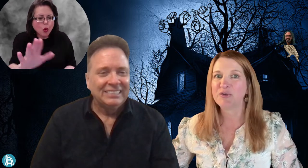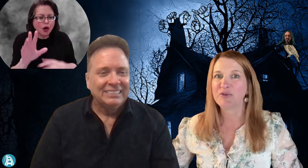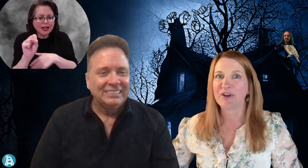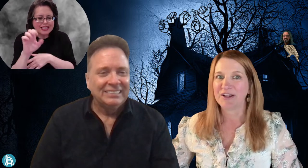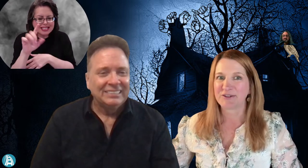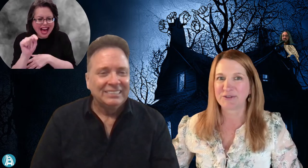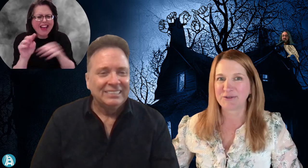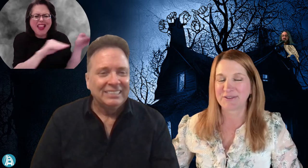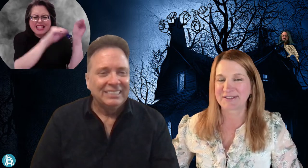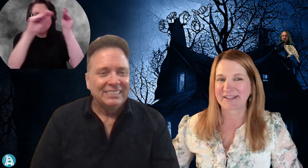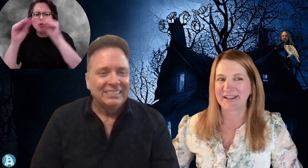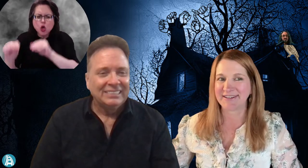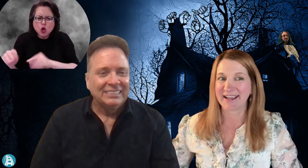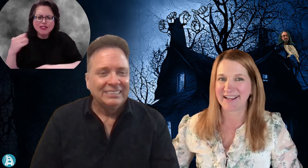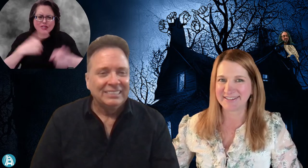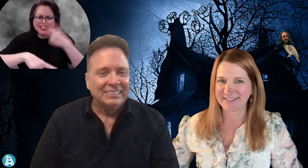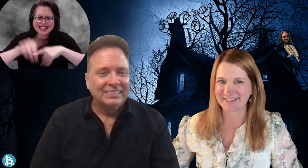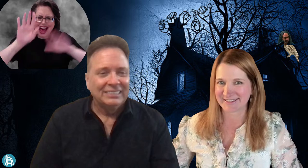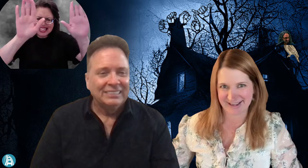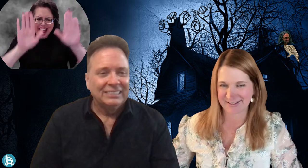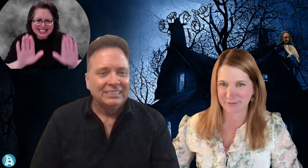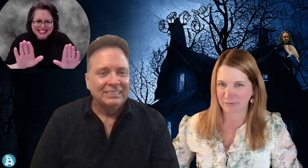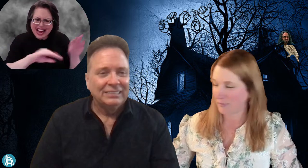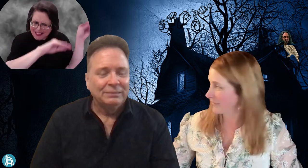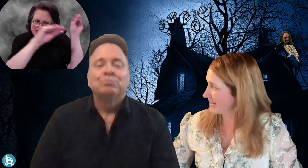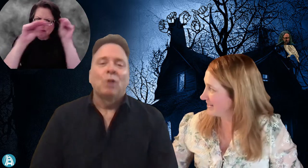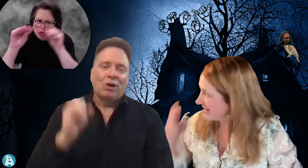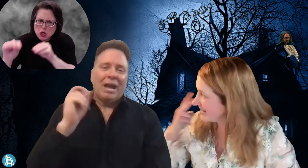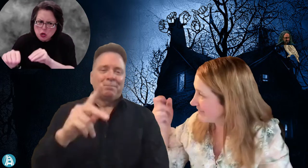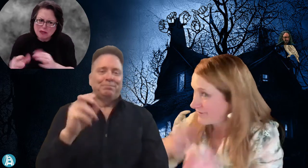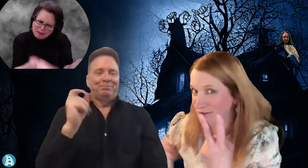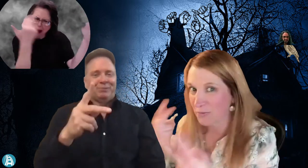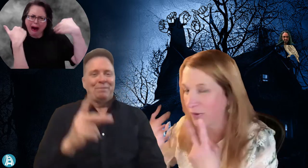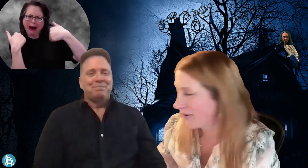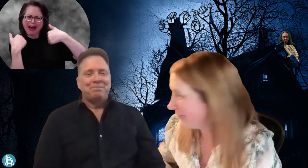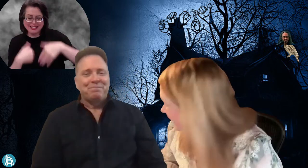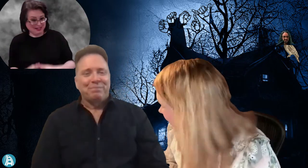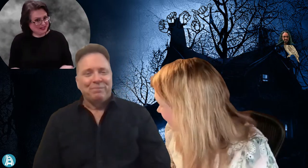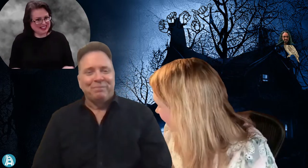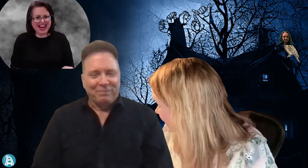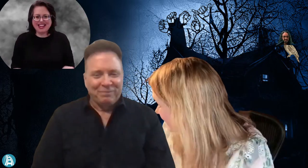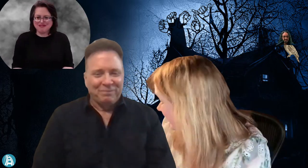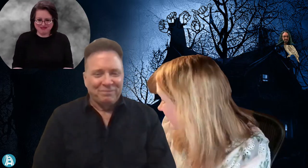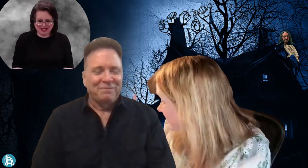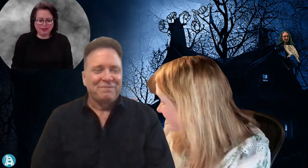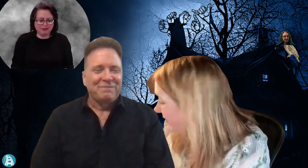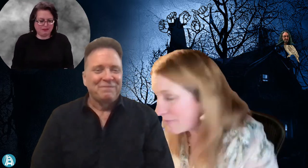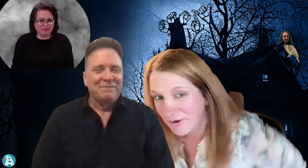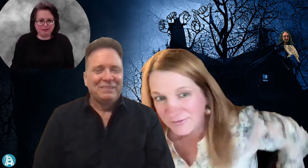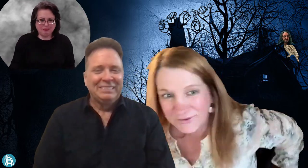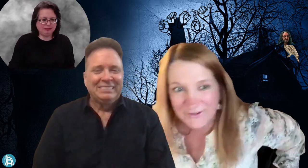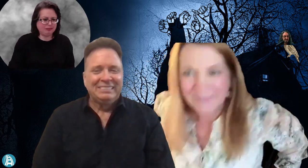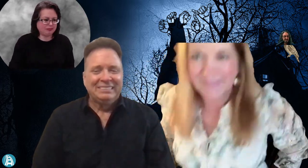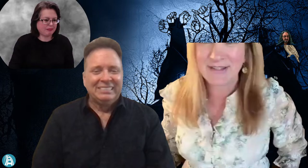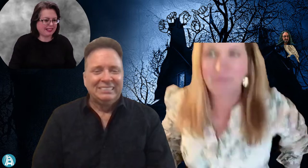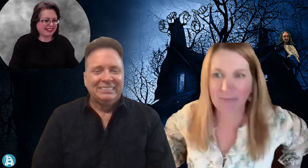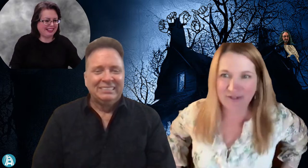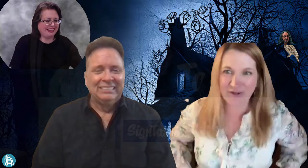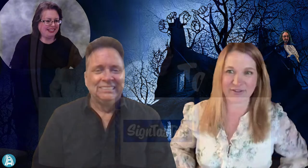to the Scientastic set so everyone can see the visuals. Okay. Flip over. Let's flip us over,